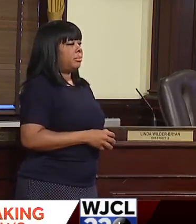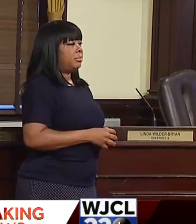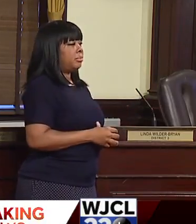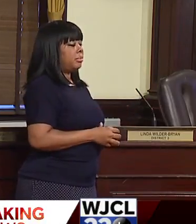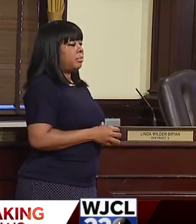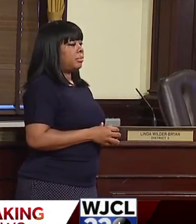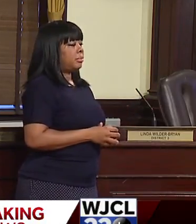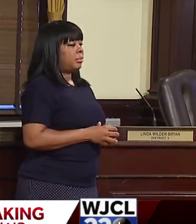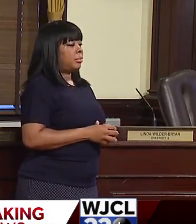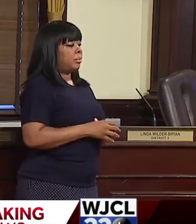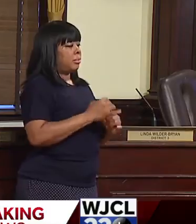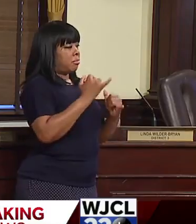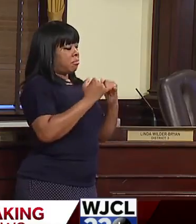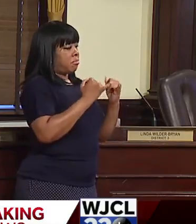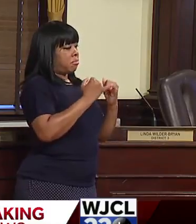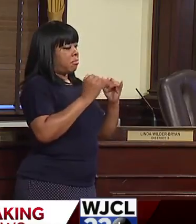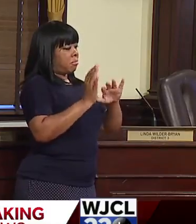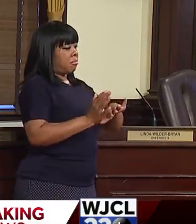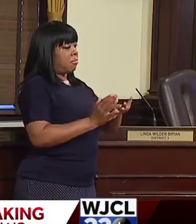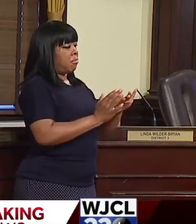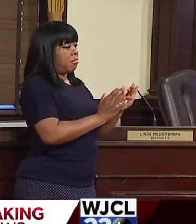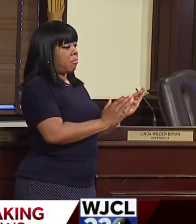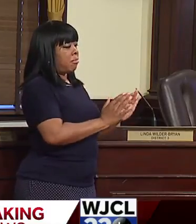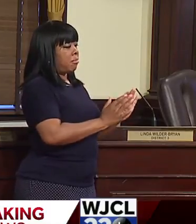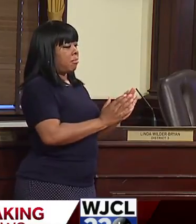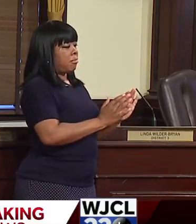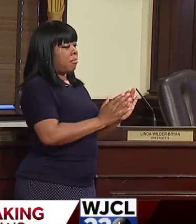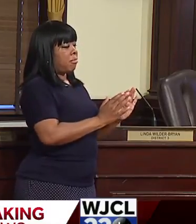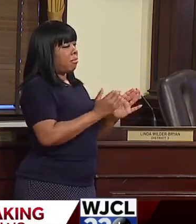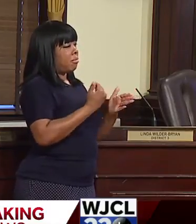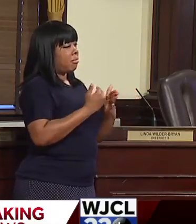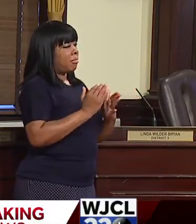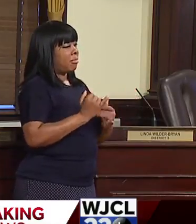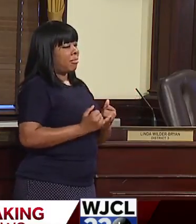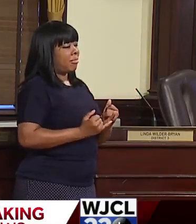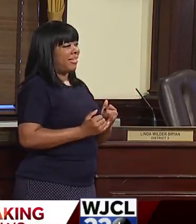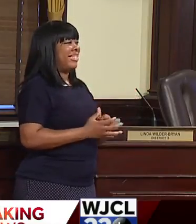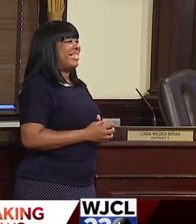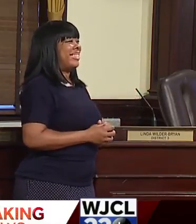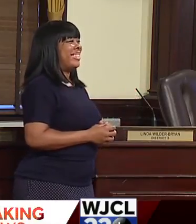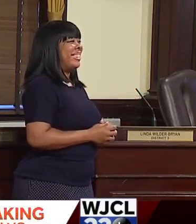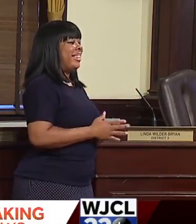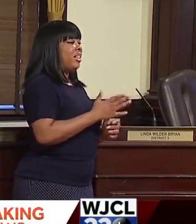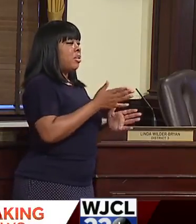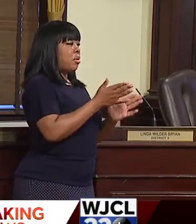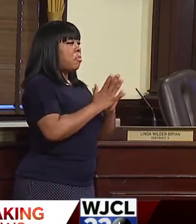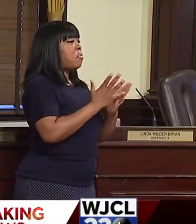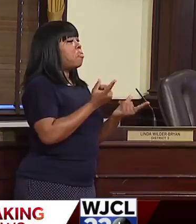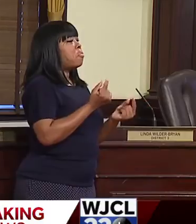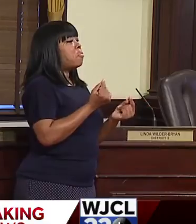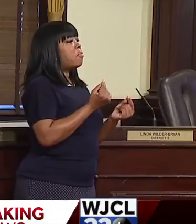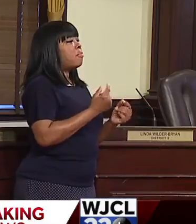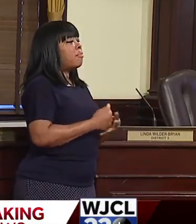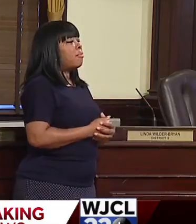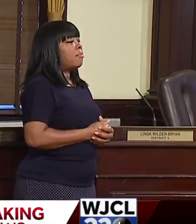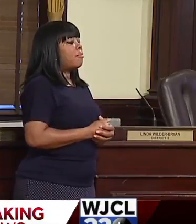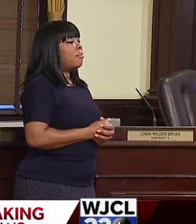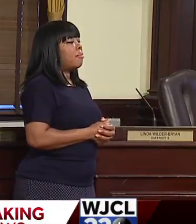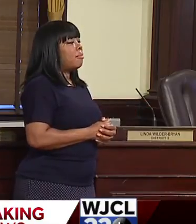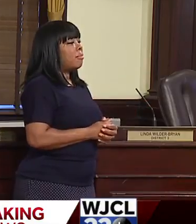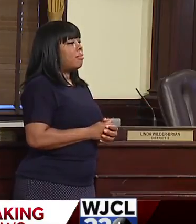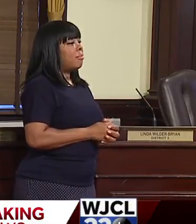And finally, well, almost finally, I ask that you join me on